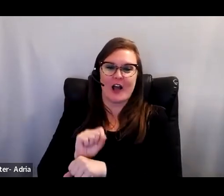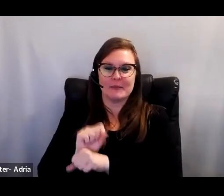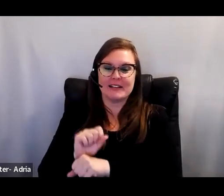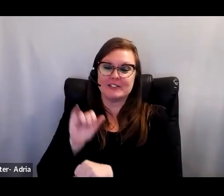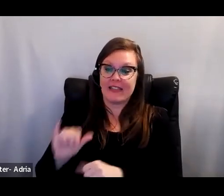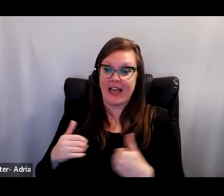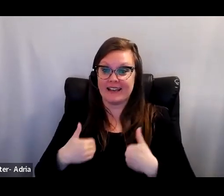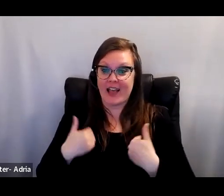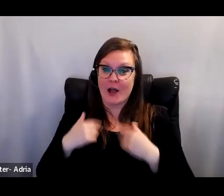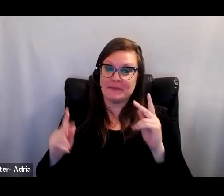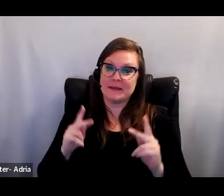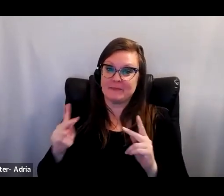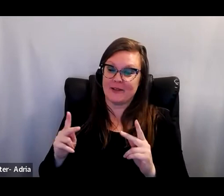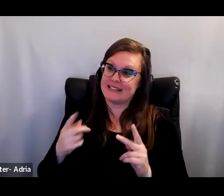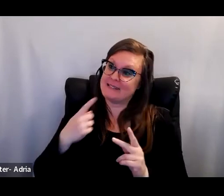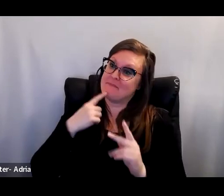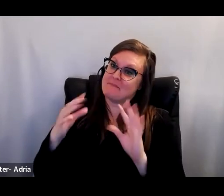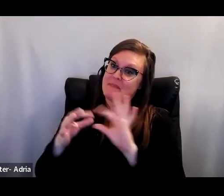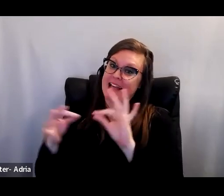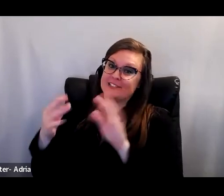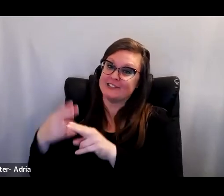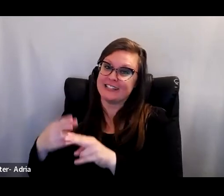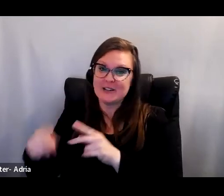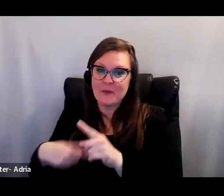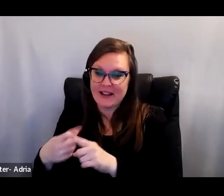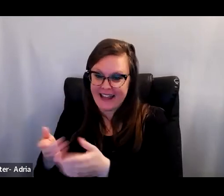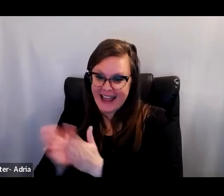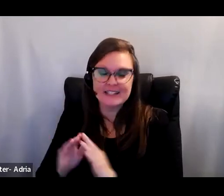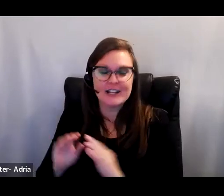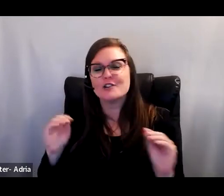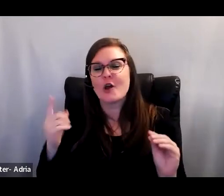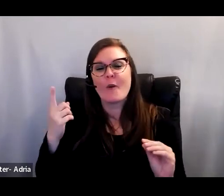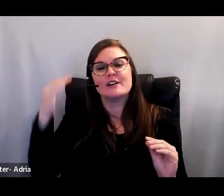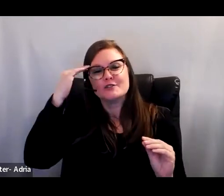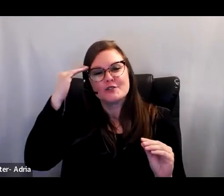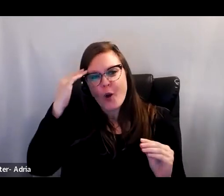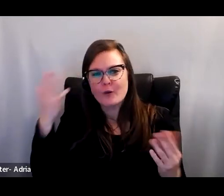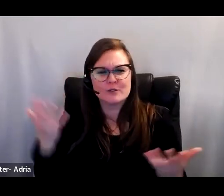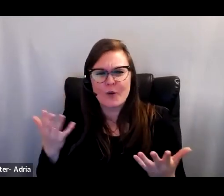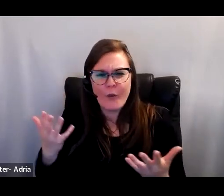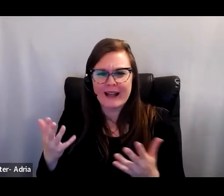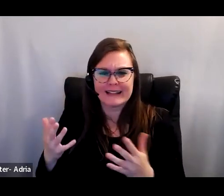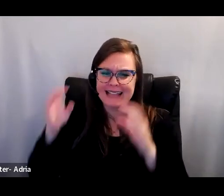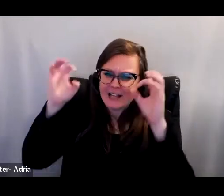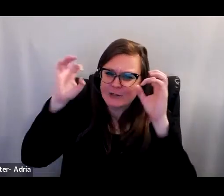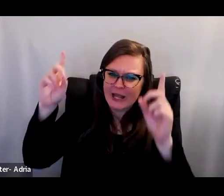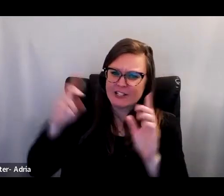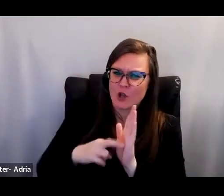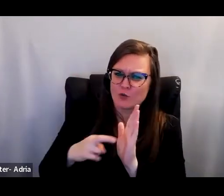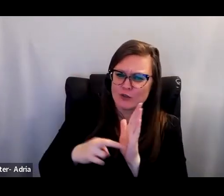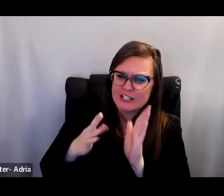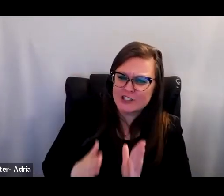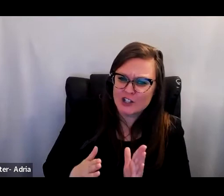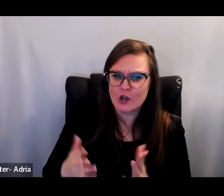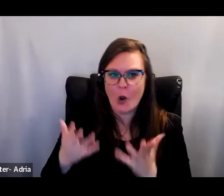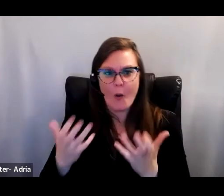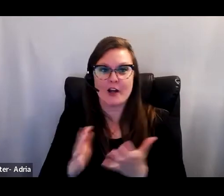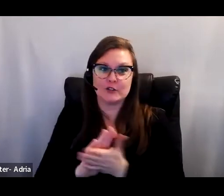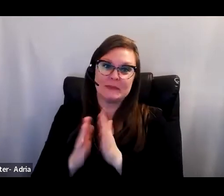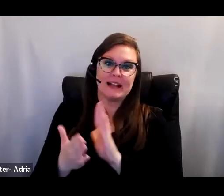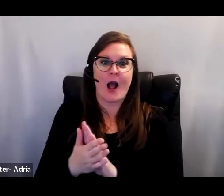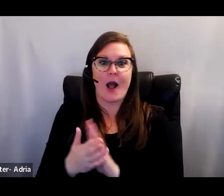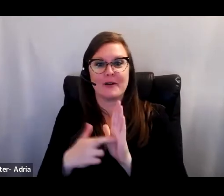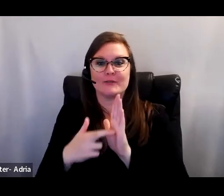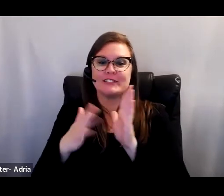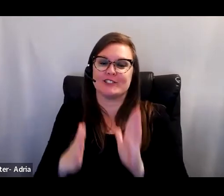when asked about their future. Almost no one grows up knowing what educational research is or wanting to be an education researcher. More